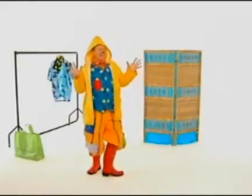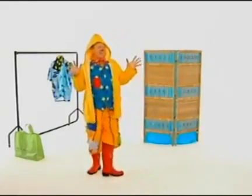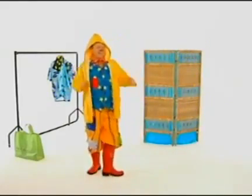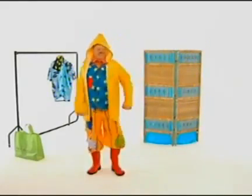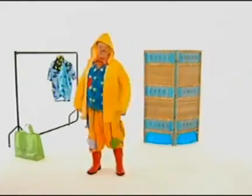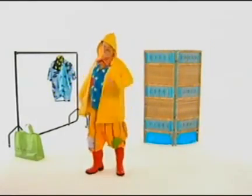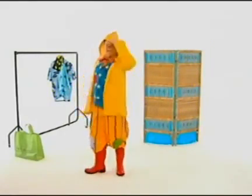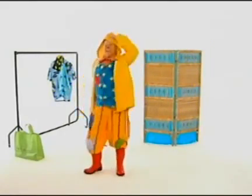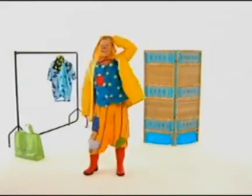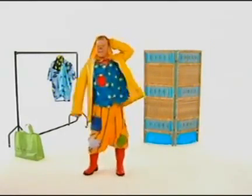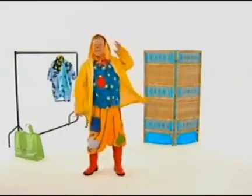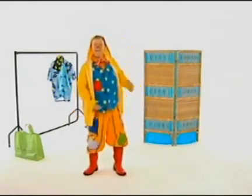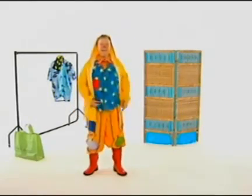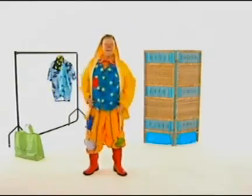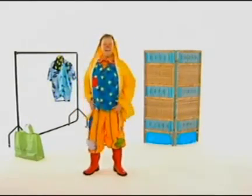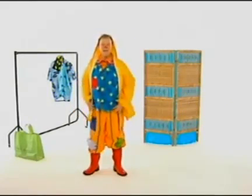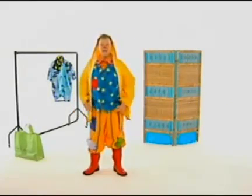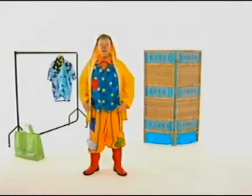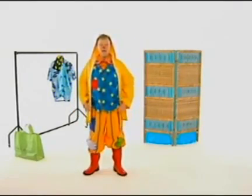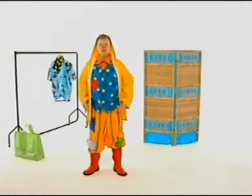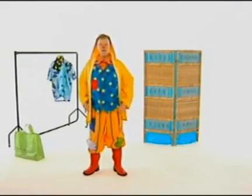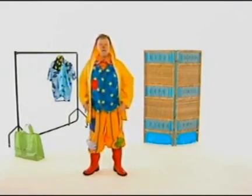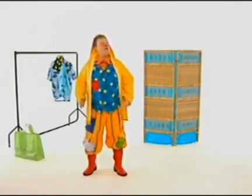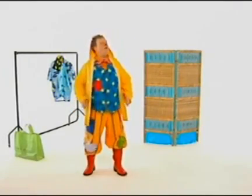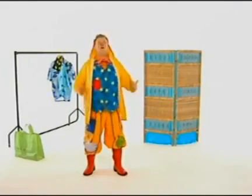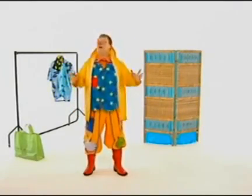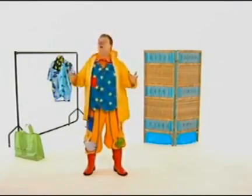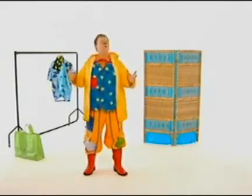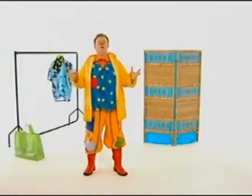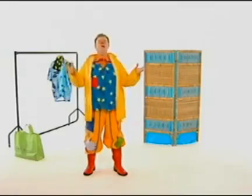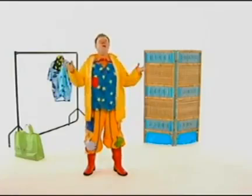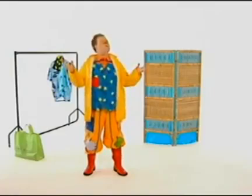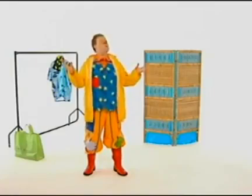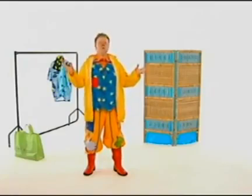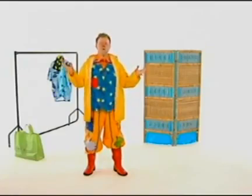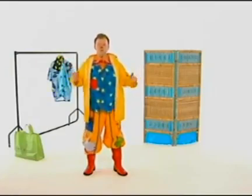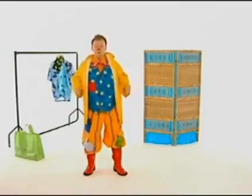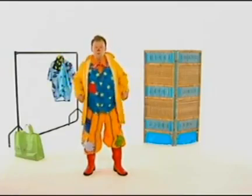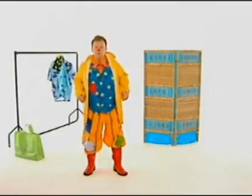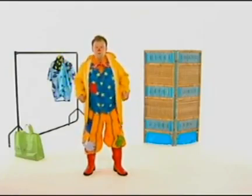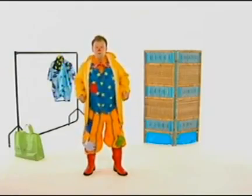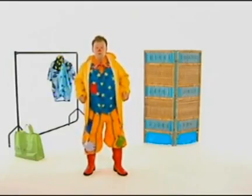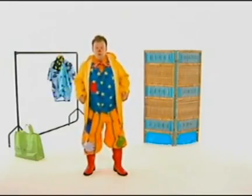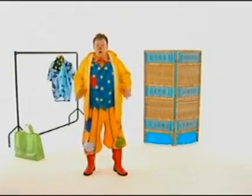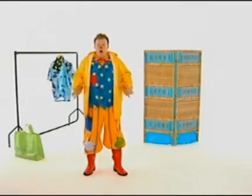They look nice. Uh-oh, Mr. Tumble, the weather's changed. Huh? It's sunny now, Mr. Tumble.